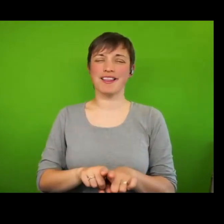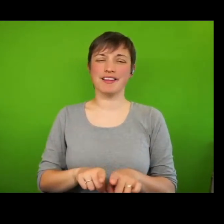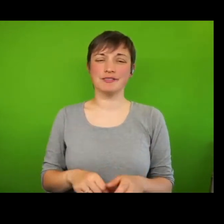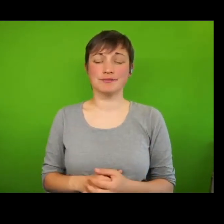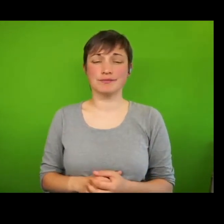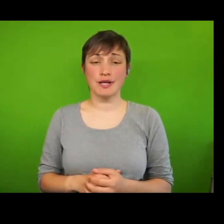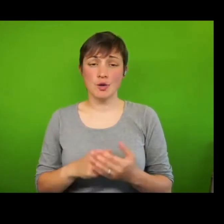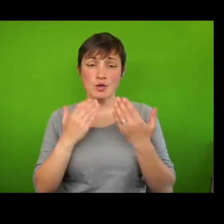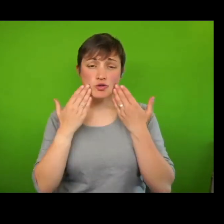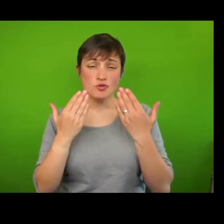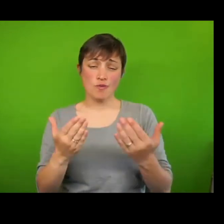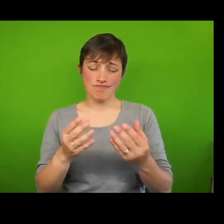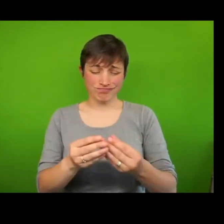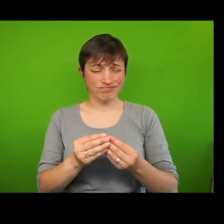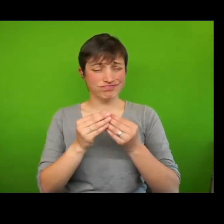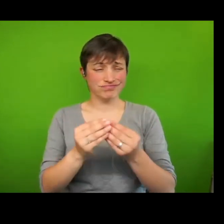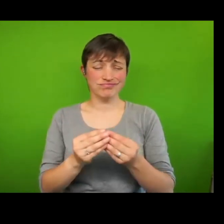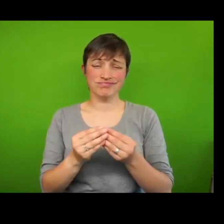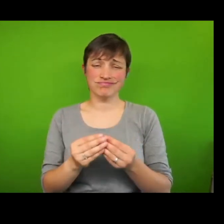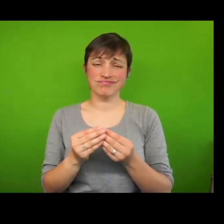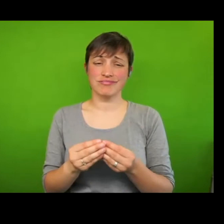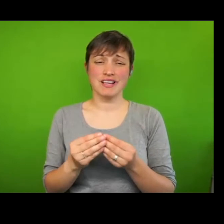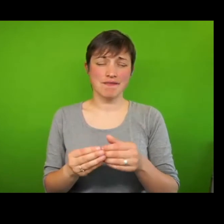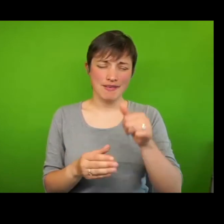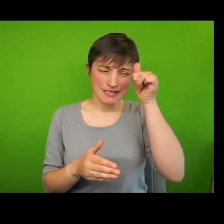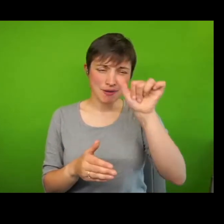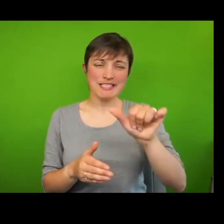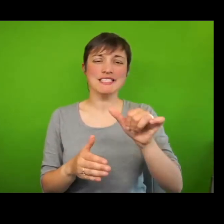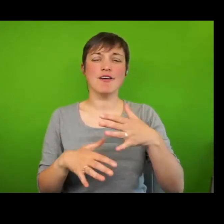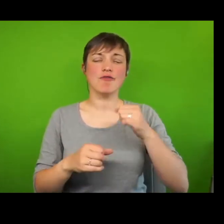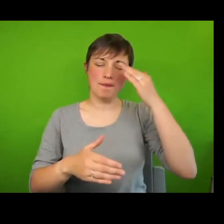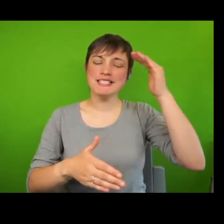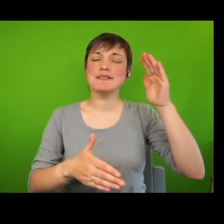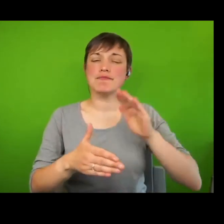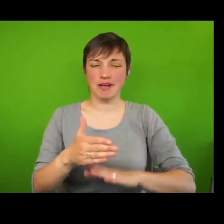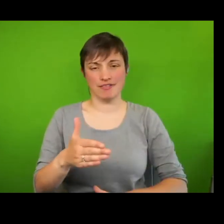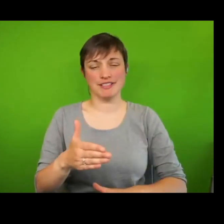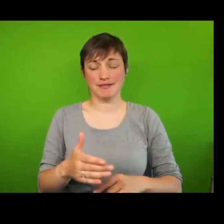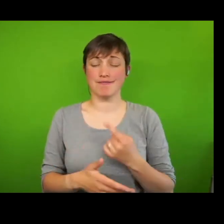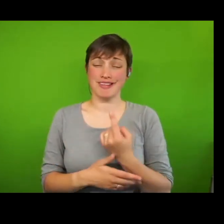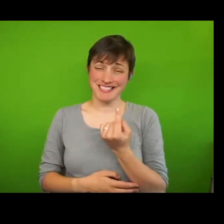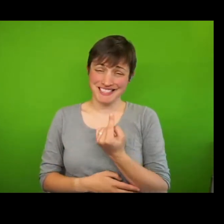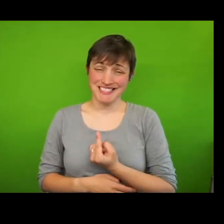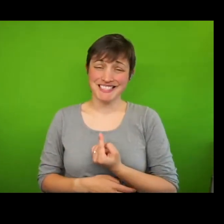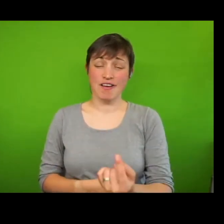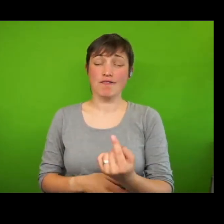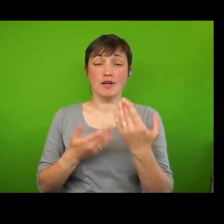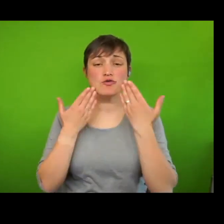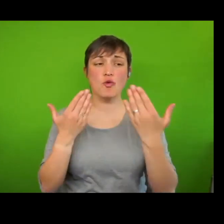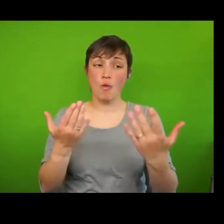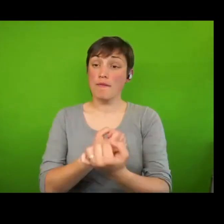validity and value of the expertise born of experience, which can itself represent a form of power.